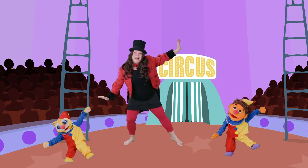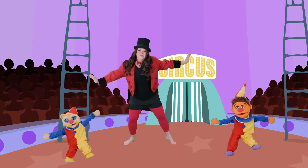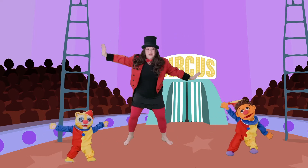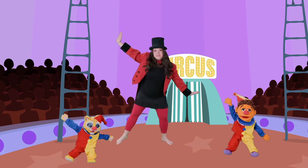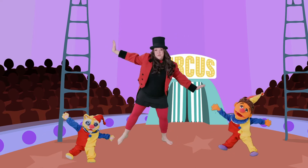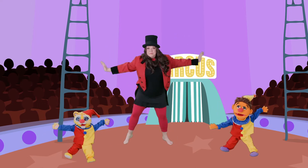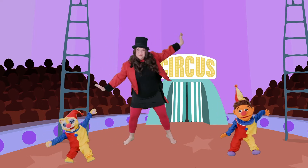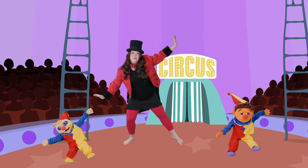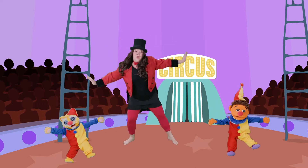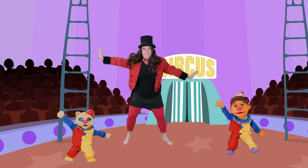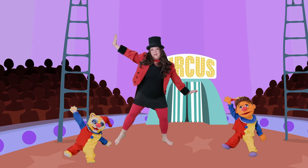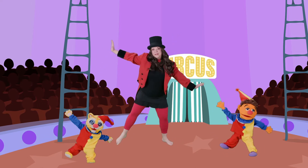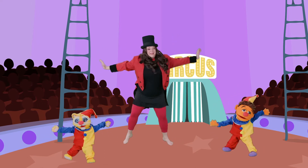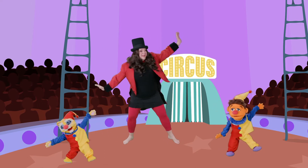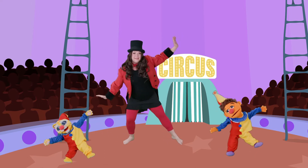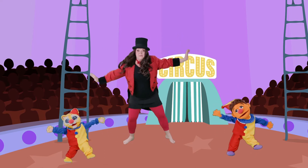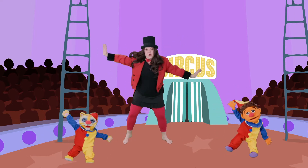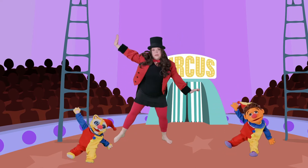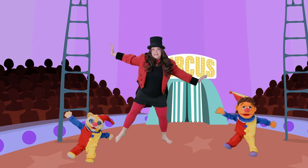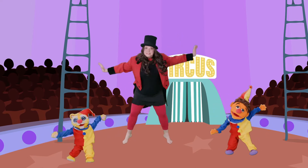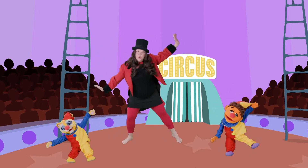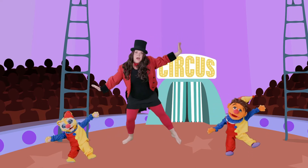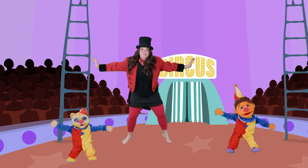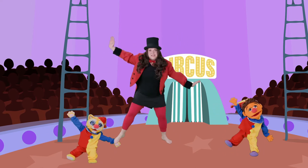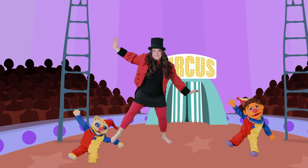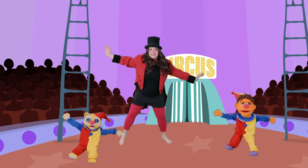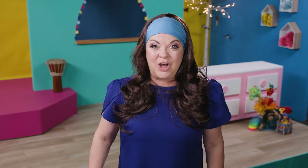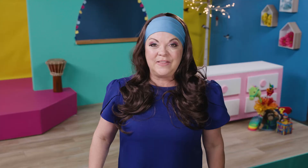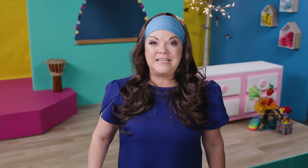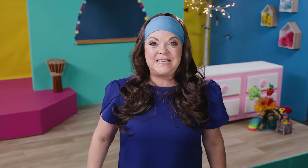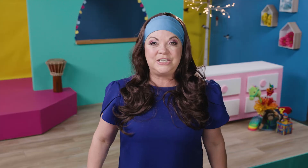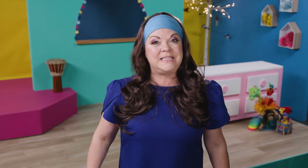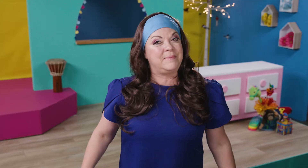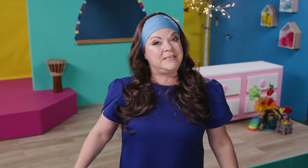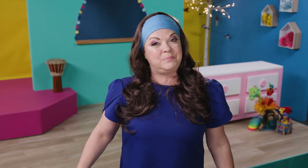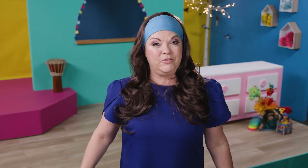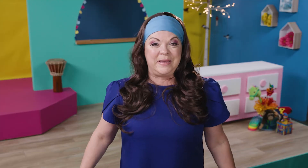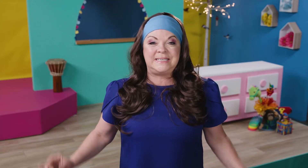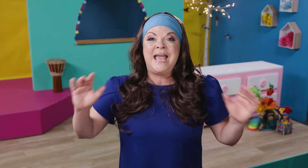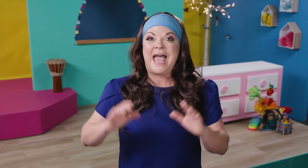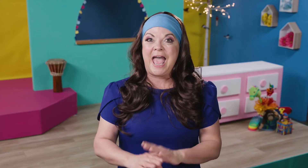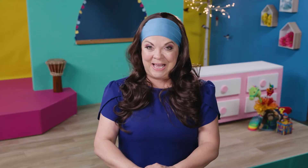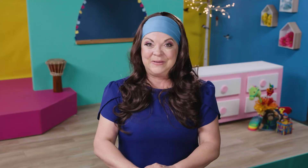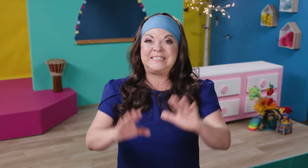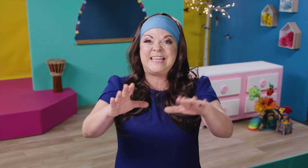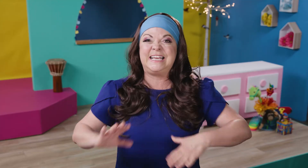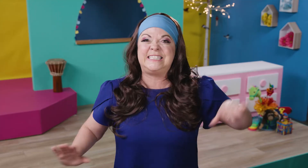shifts their weight from side to side like this. I have a little song that teaches them this movement. It goes like this.